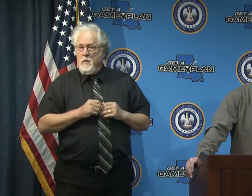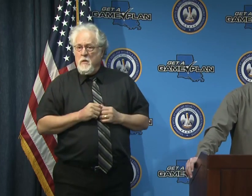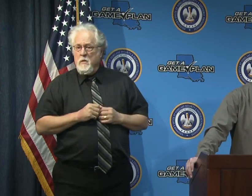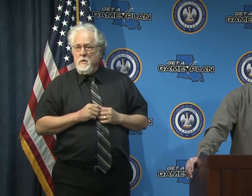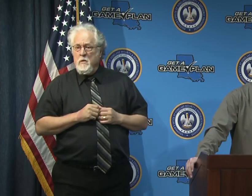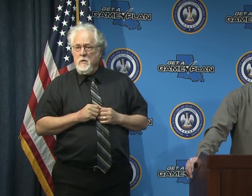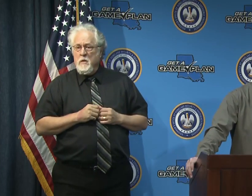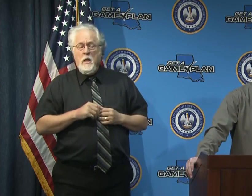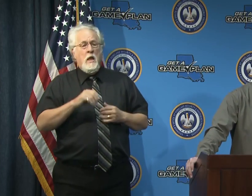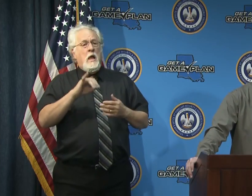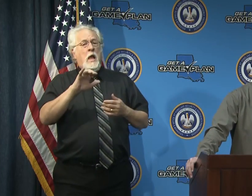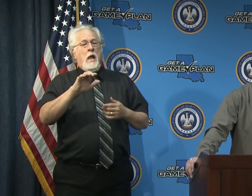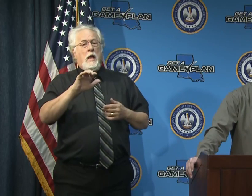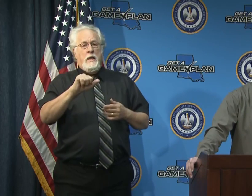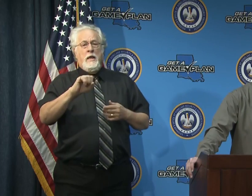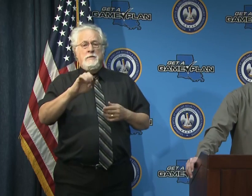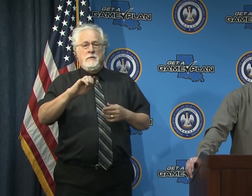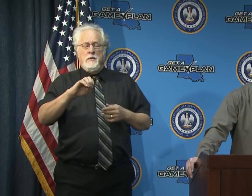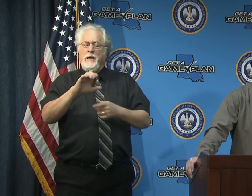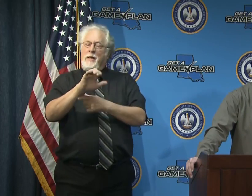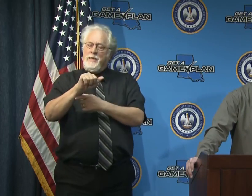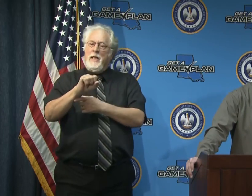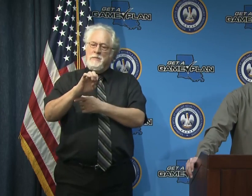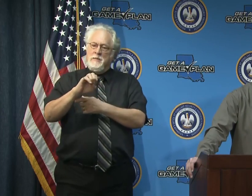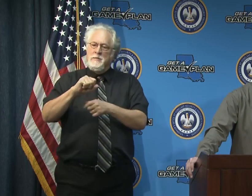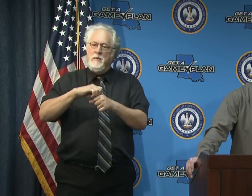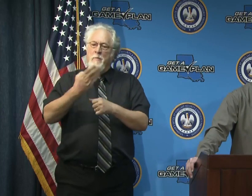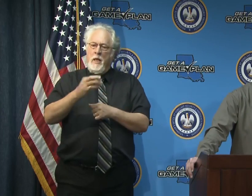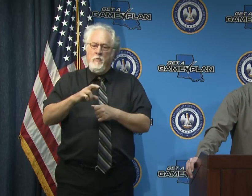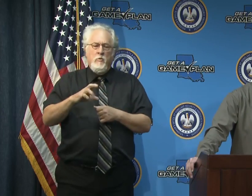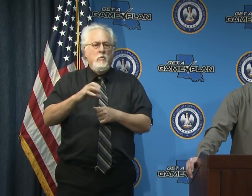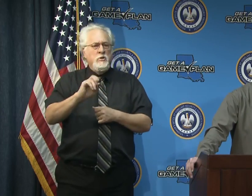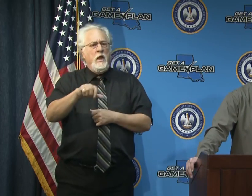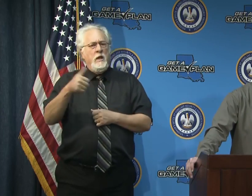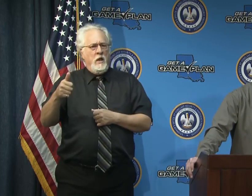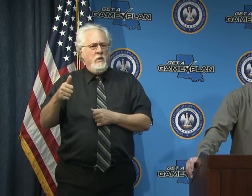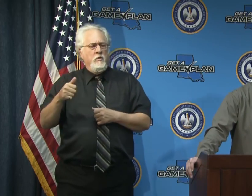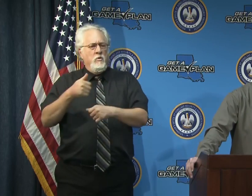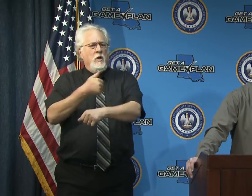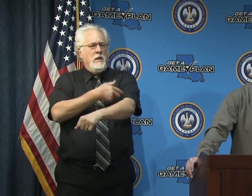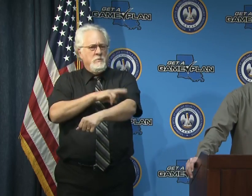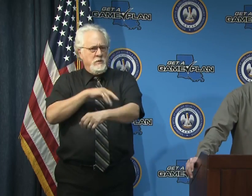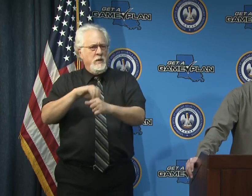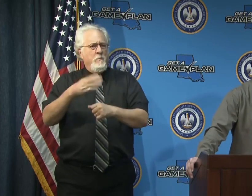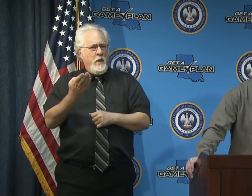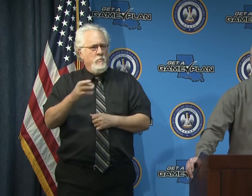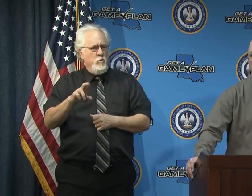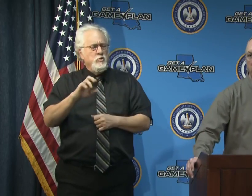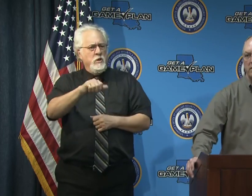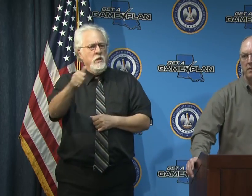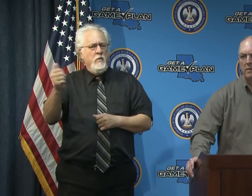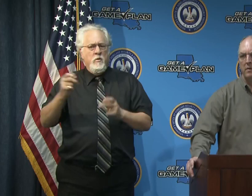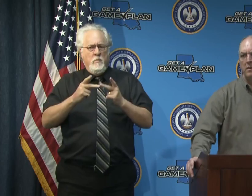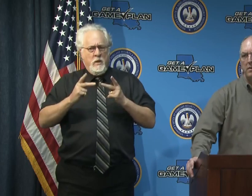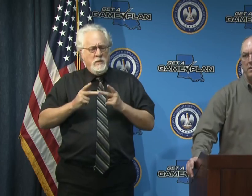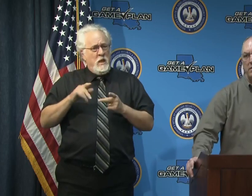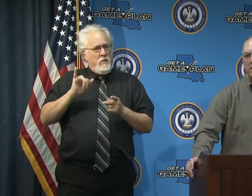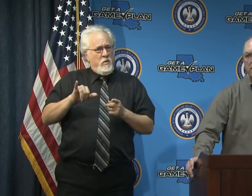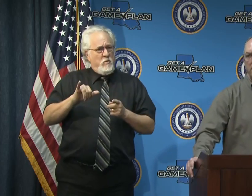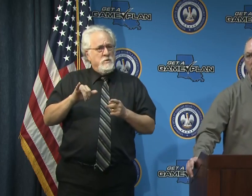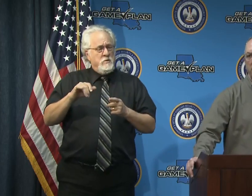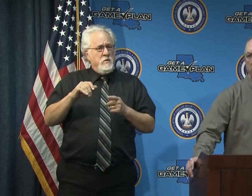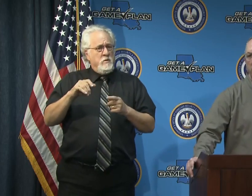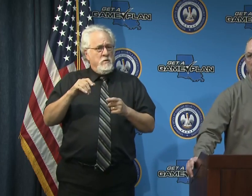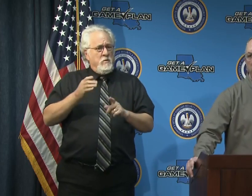cases in baton rouge and the other regions that you looked at sunday and the hospitalizations in baton rouge and elsewhere are those the main